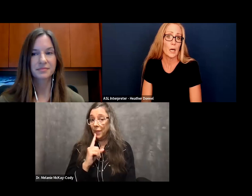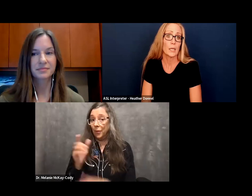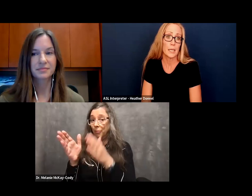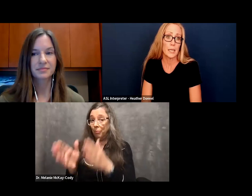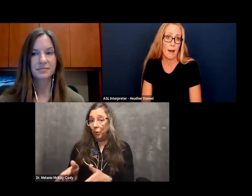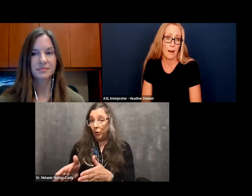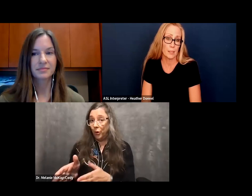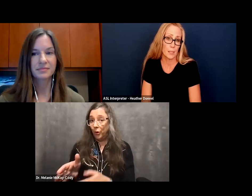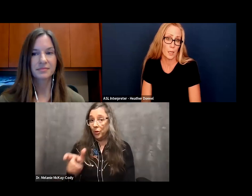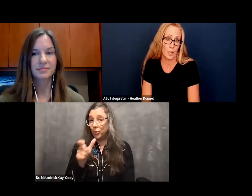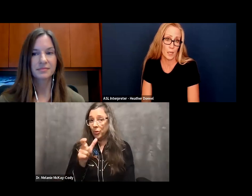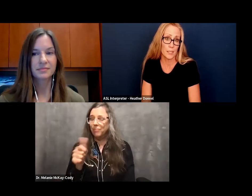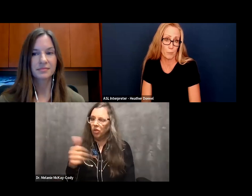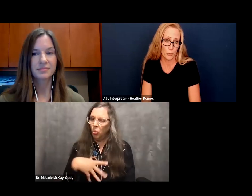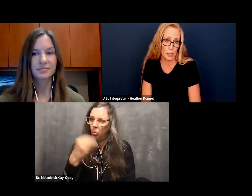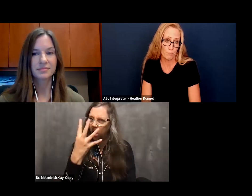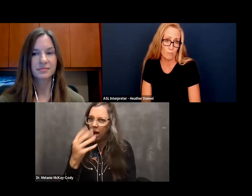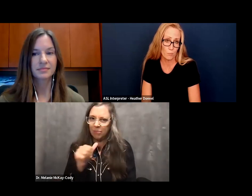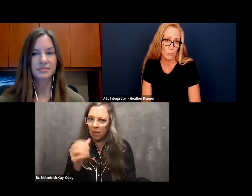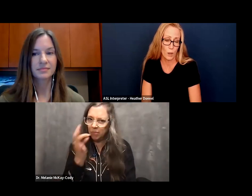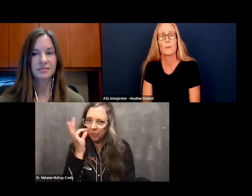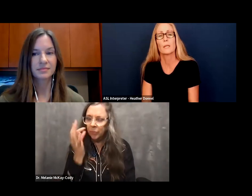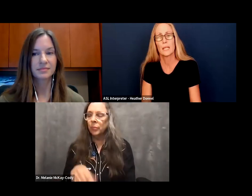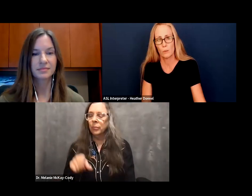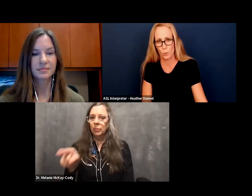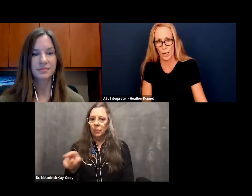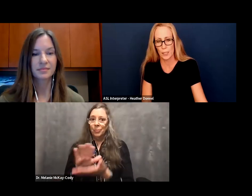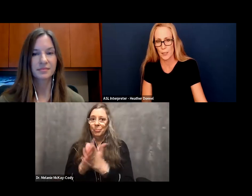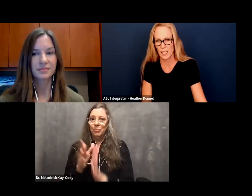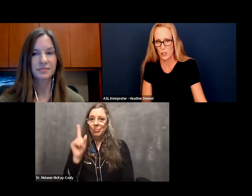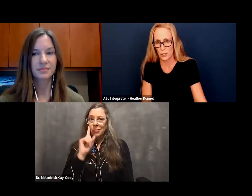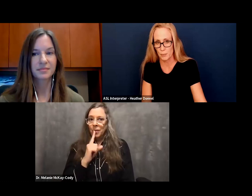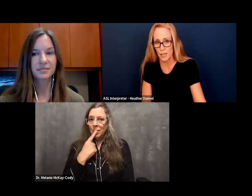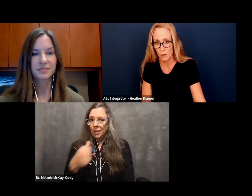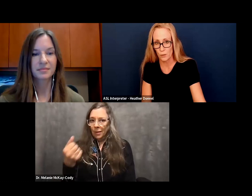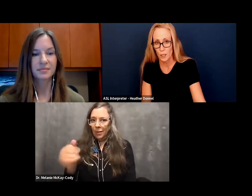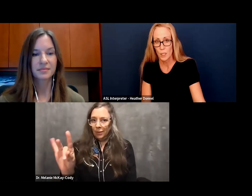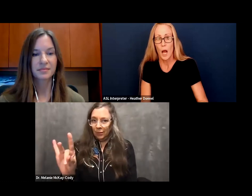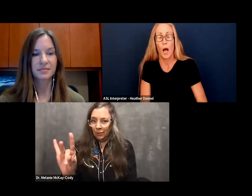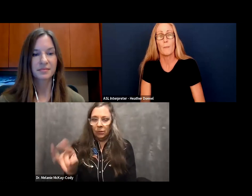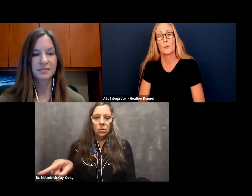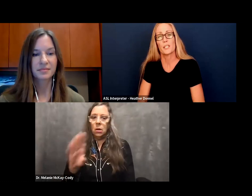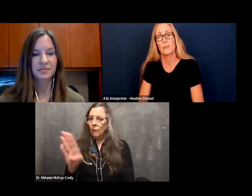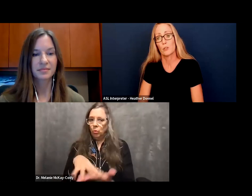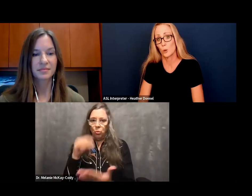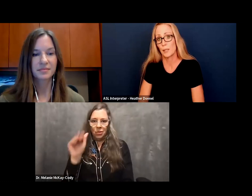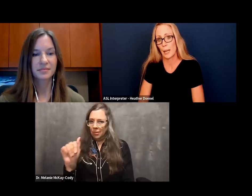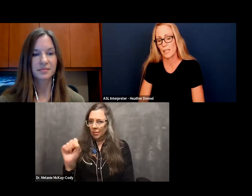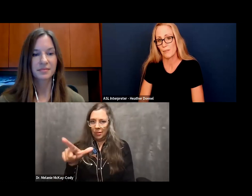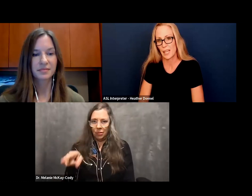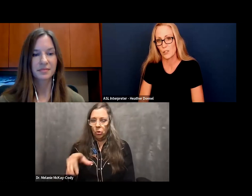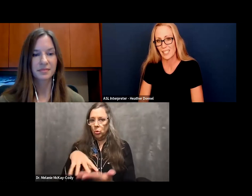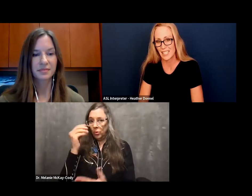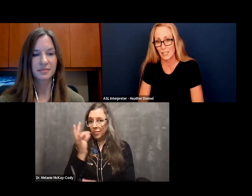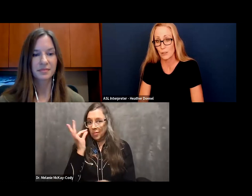Additionally, he has a deaf person. Well, he was white. He is not indigenous himself. But there was an individual who